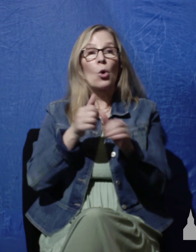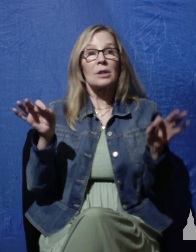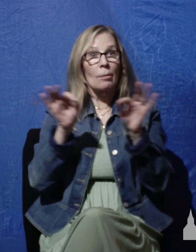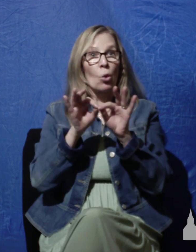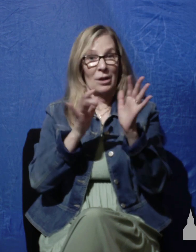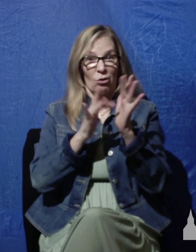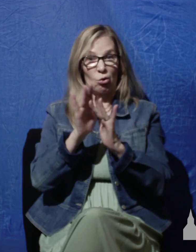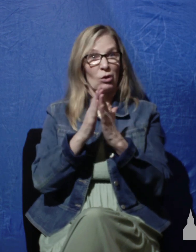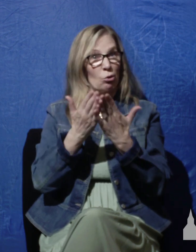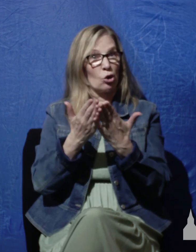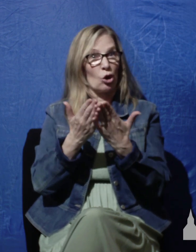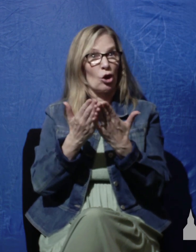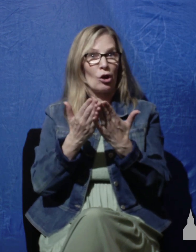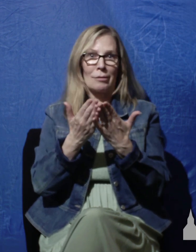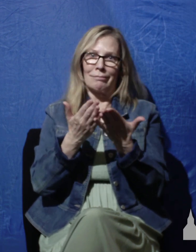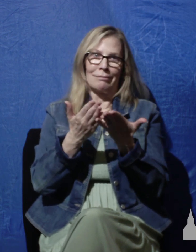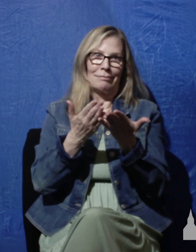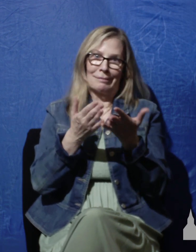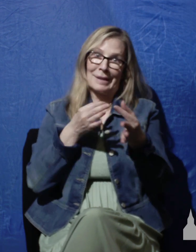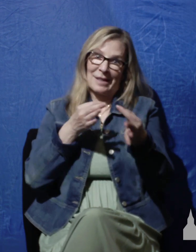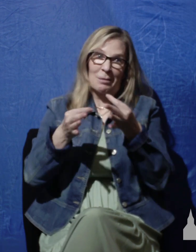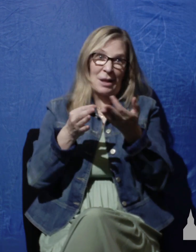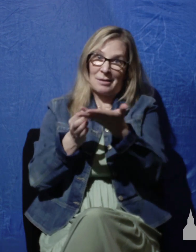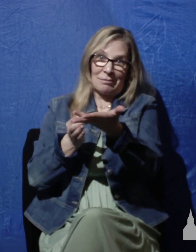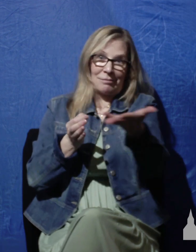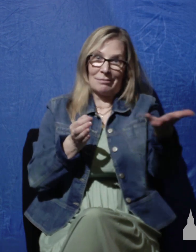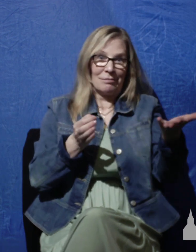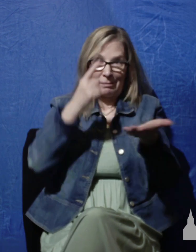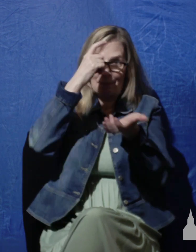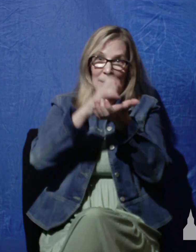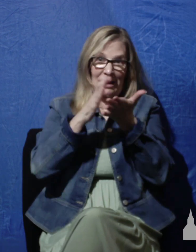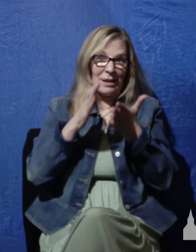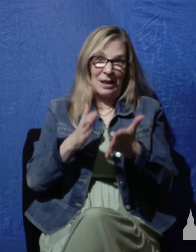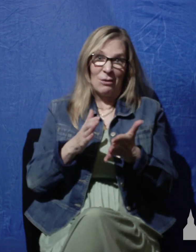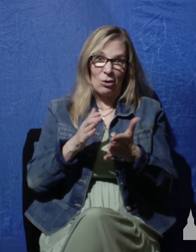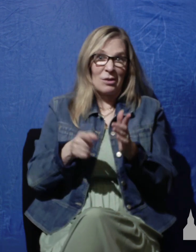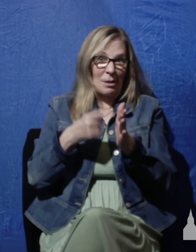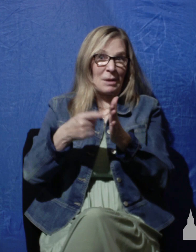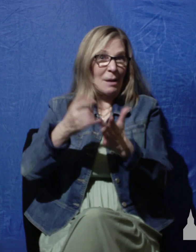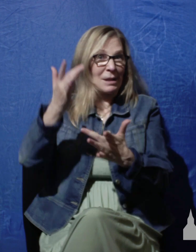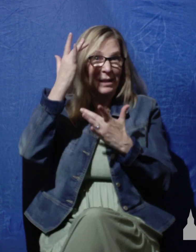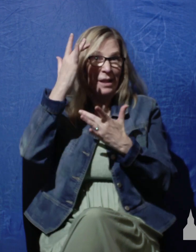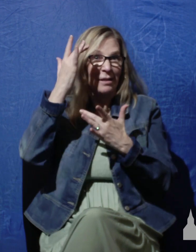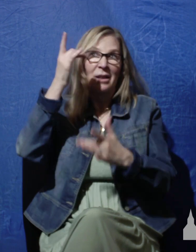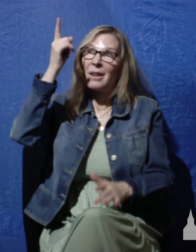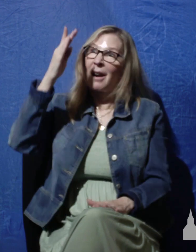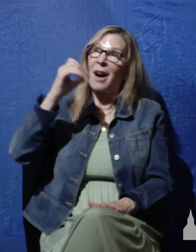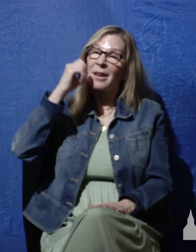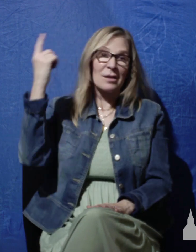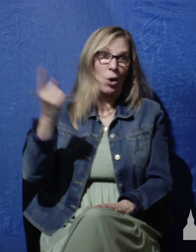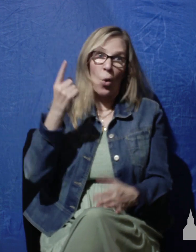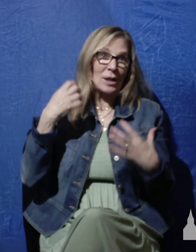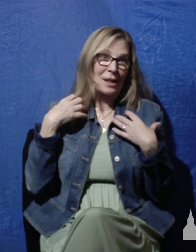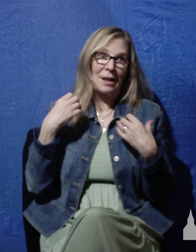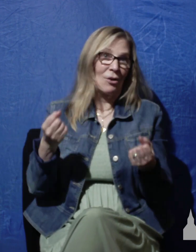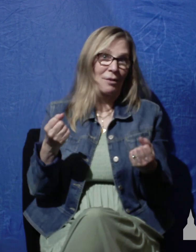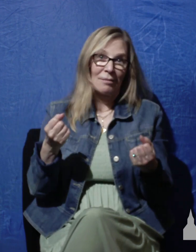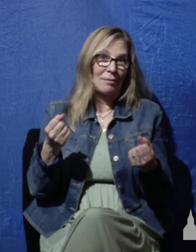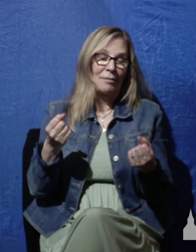witness that believers do get sick and God doesn't always heal them. For example, we read in 2